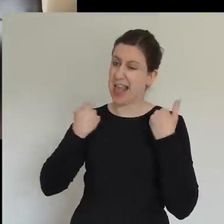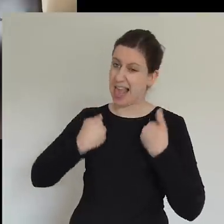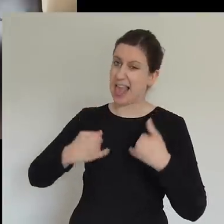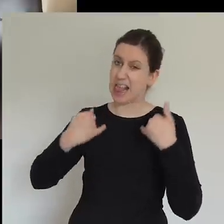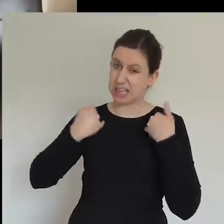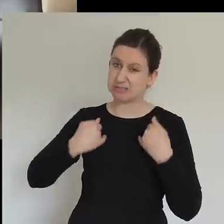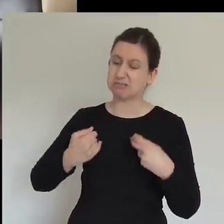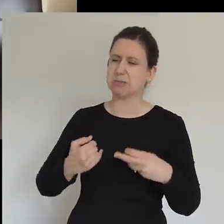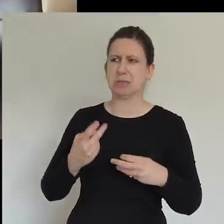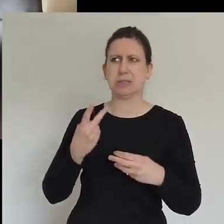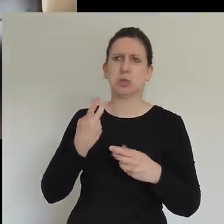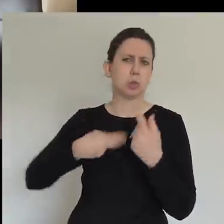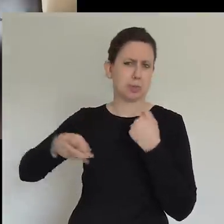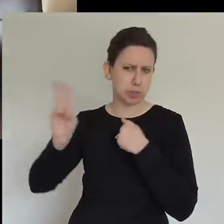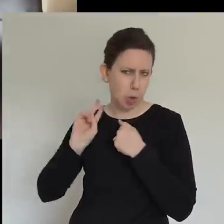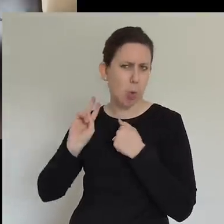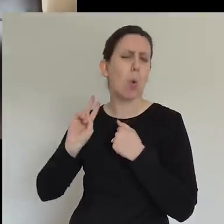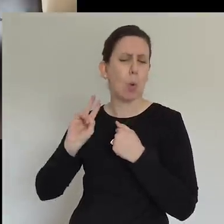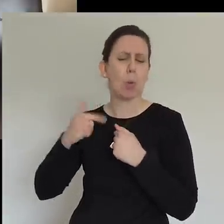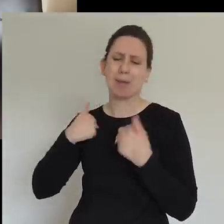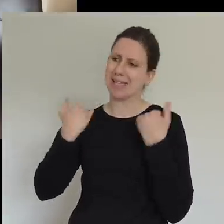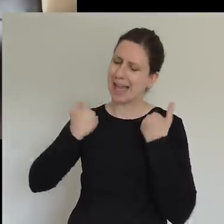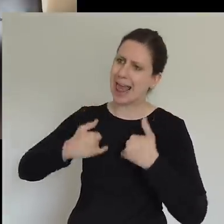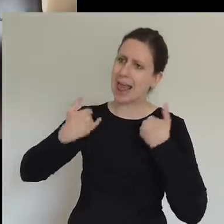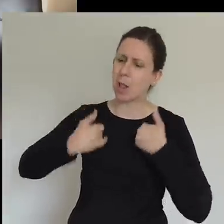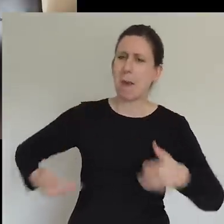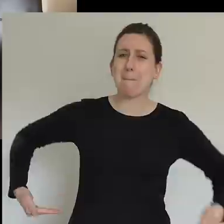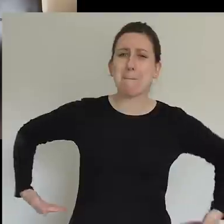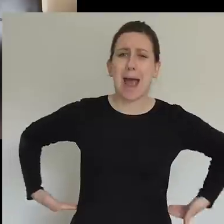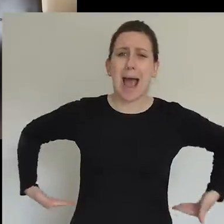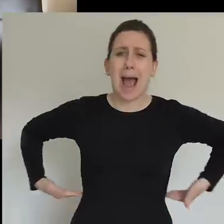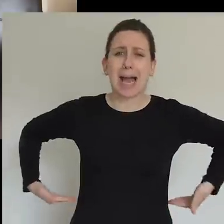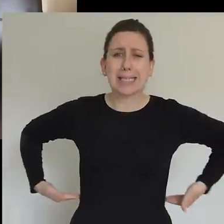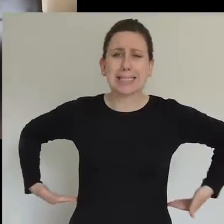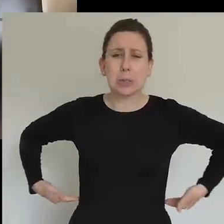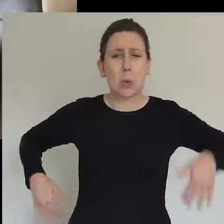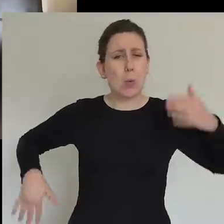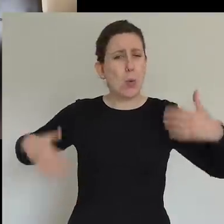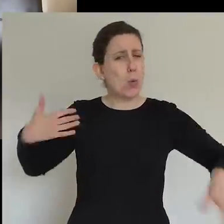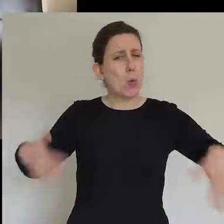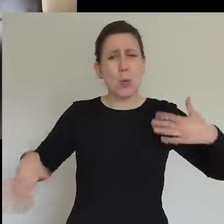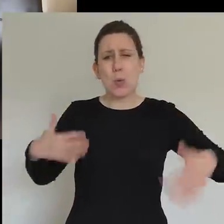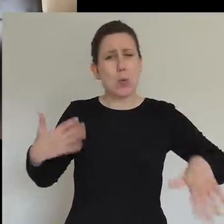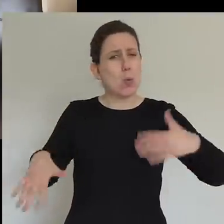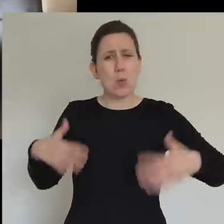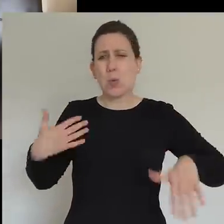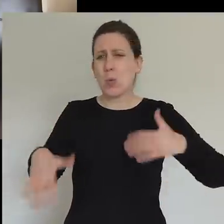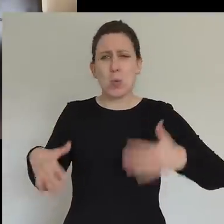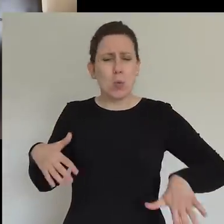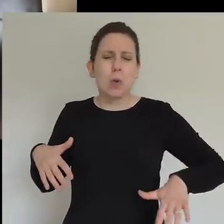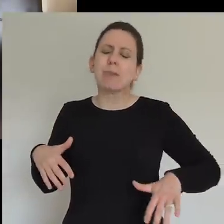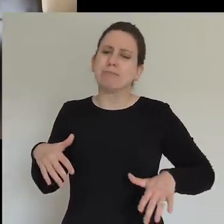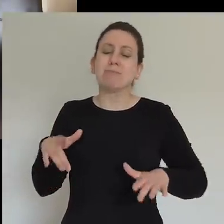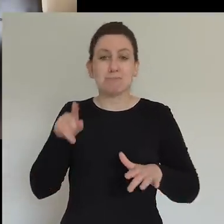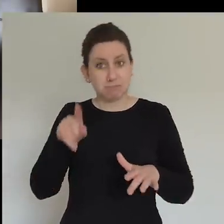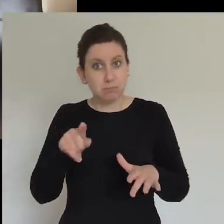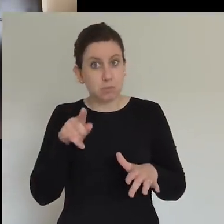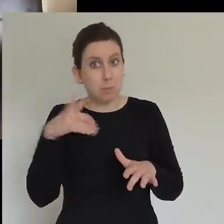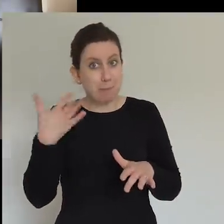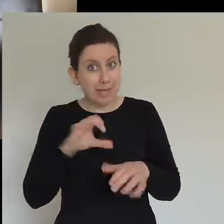and I had really bad back pain, lower back pain at some, at one point. And I'm sure if you've had it, you'll know what I mean. Some of the pains